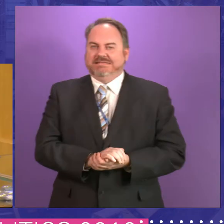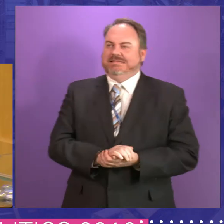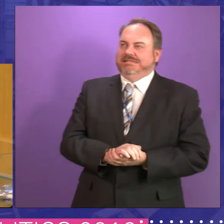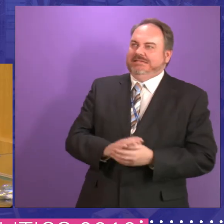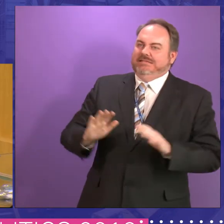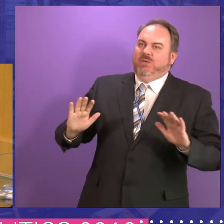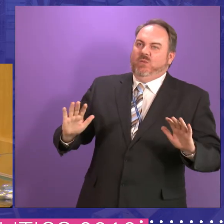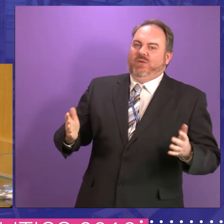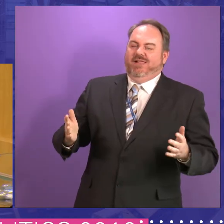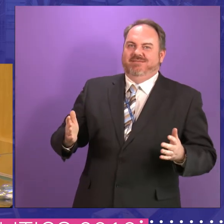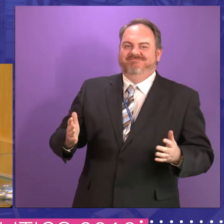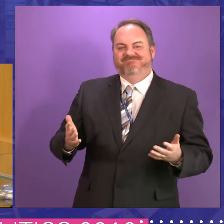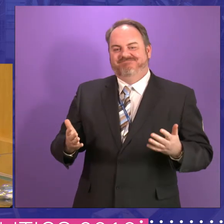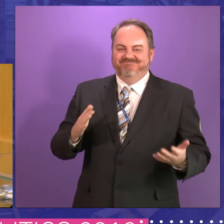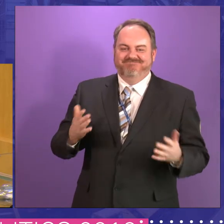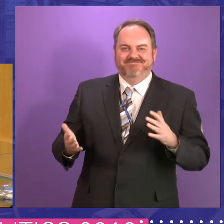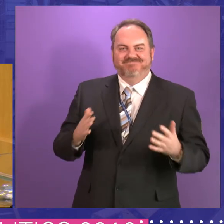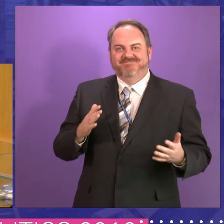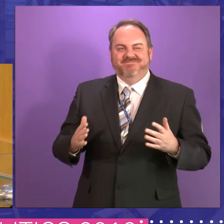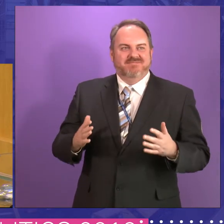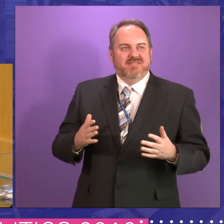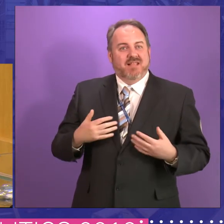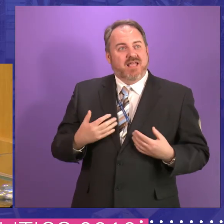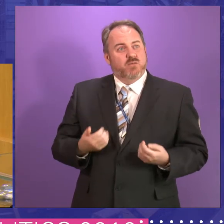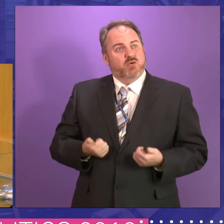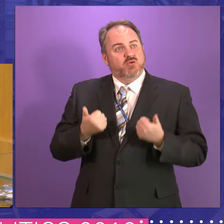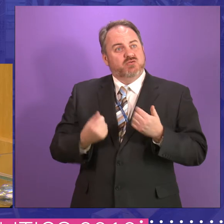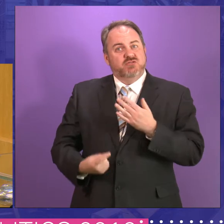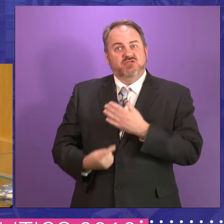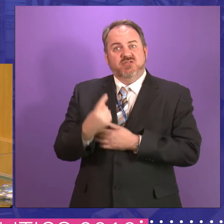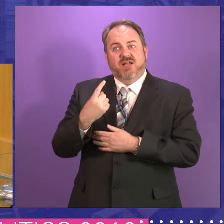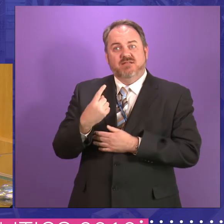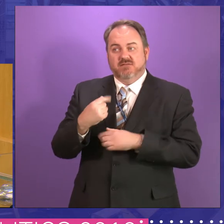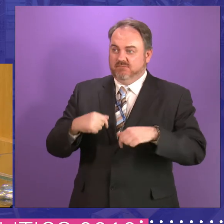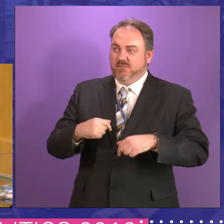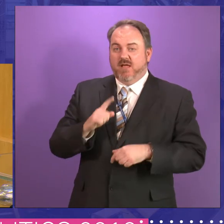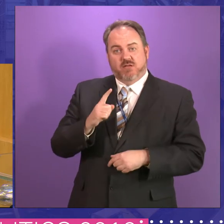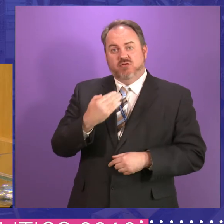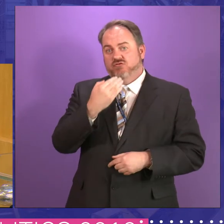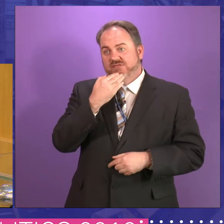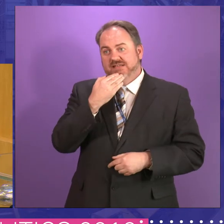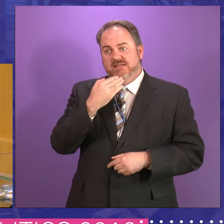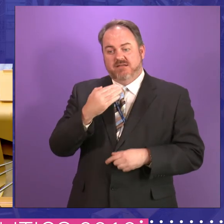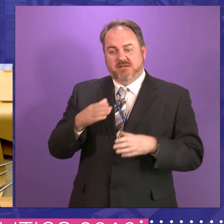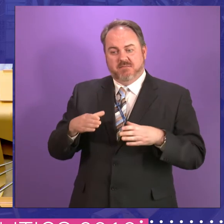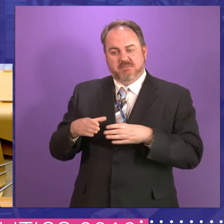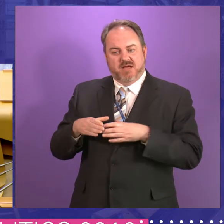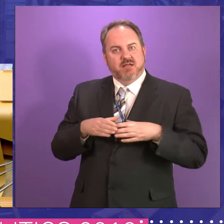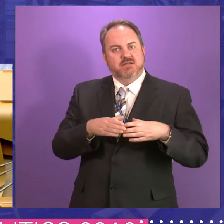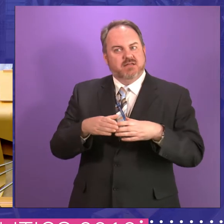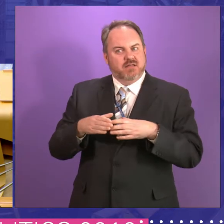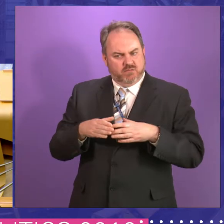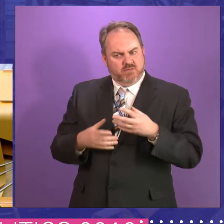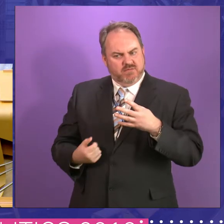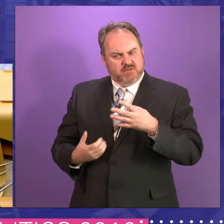um, we, I don't know if we would have had a chance or not, but in the Green Party, we drew a lot of red lines. And I don't think it's a